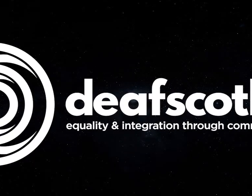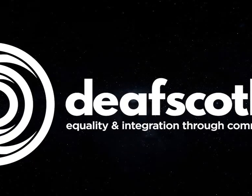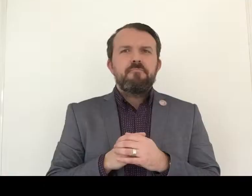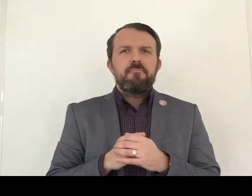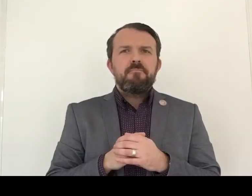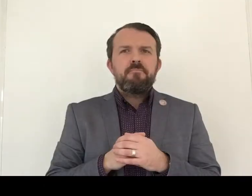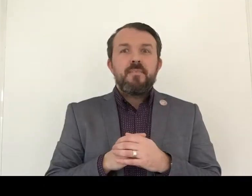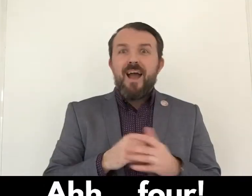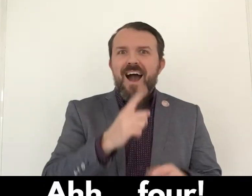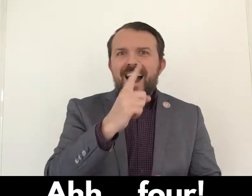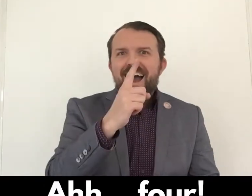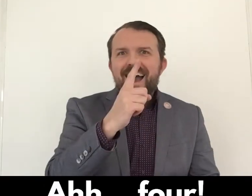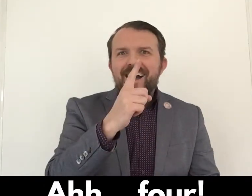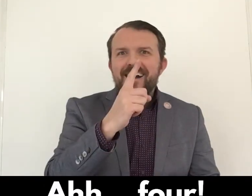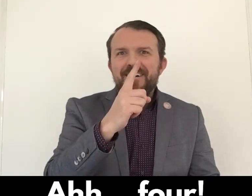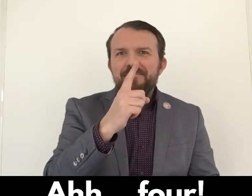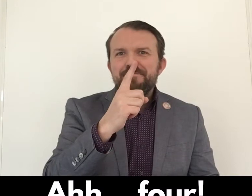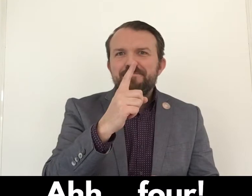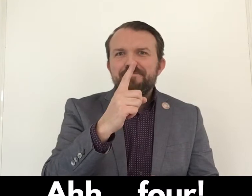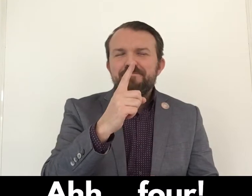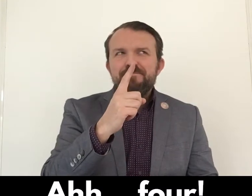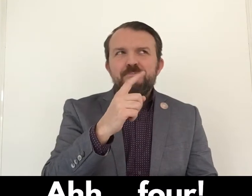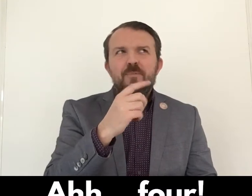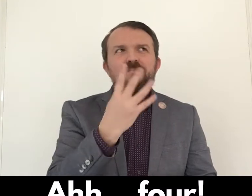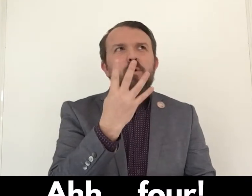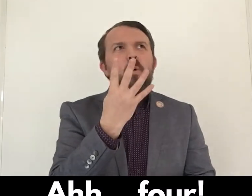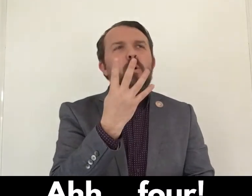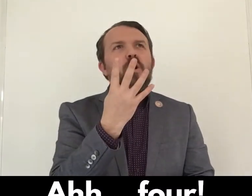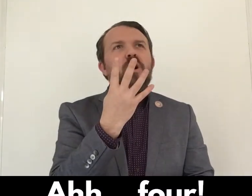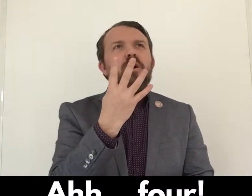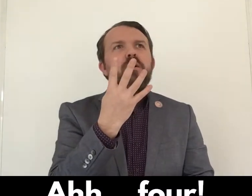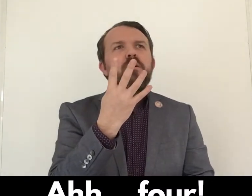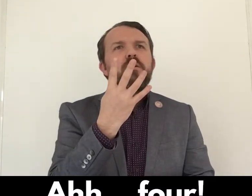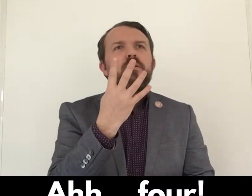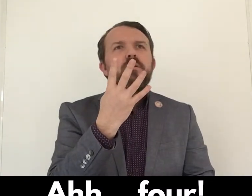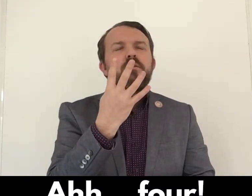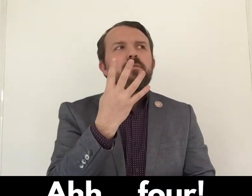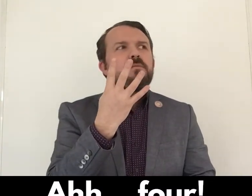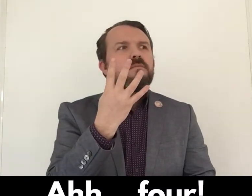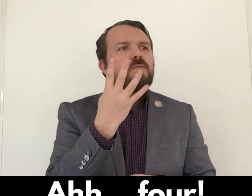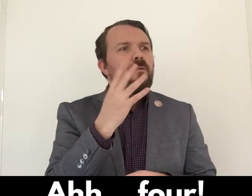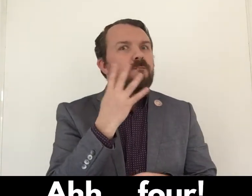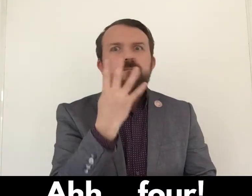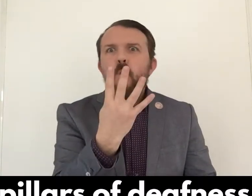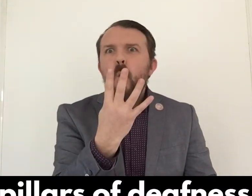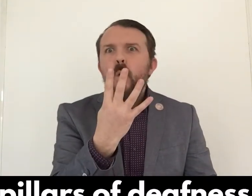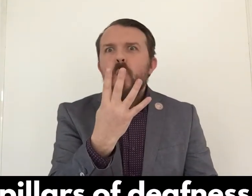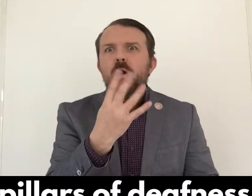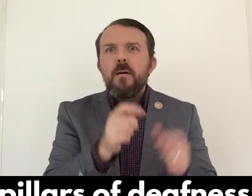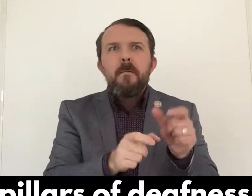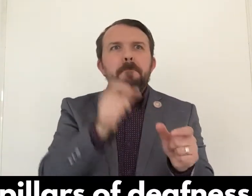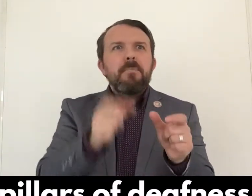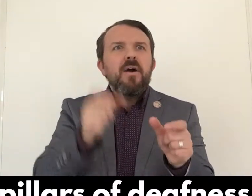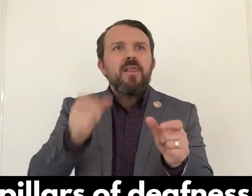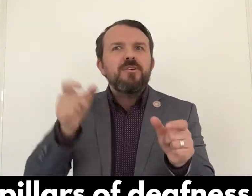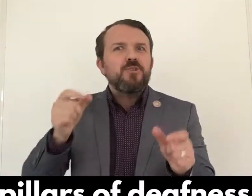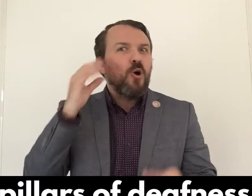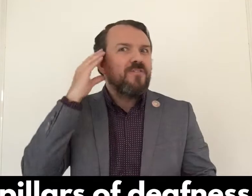Ah, four, four patterns of